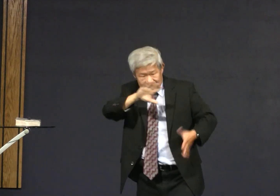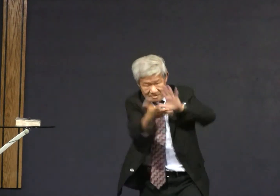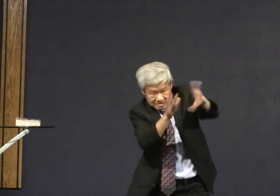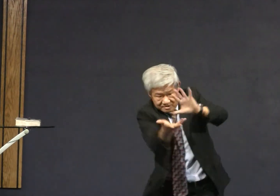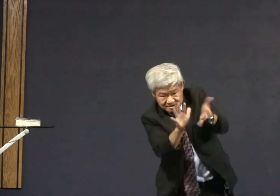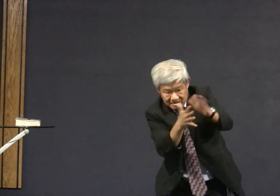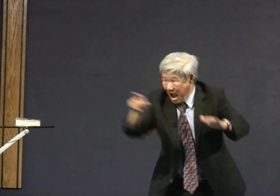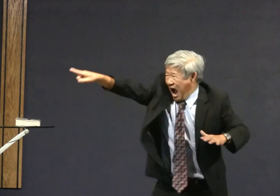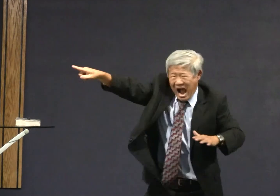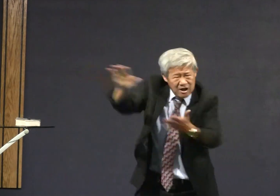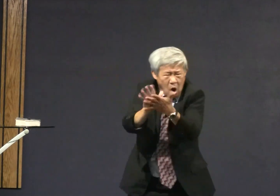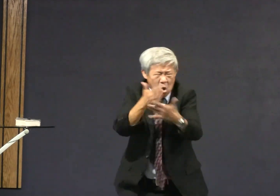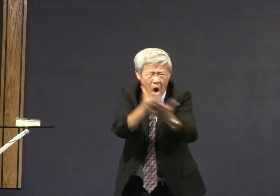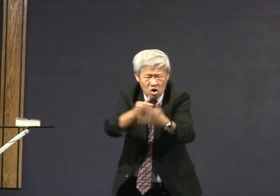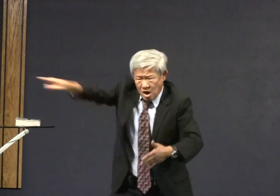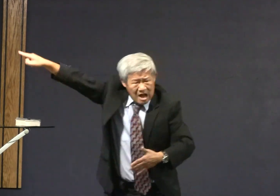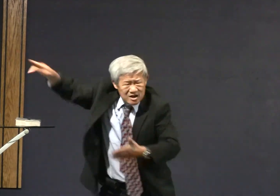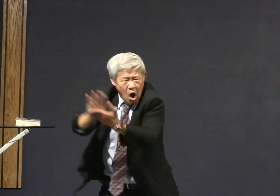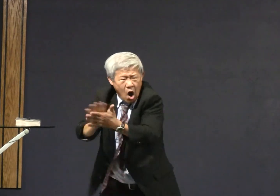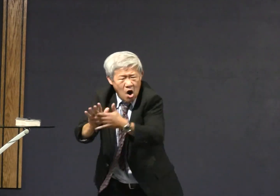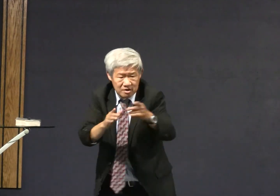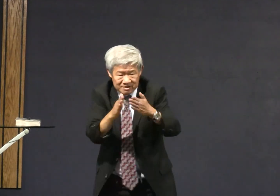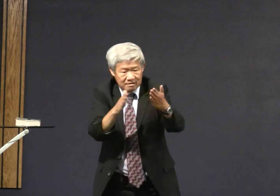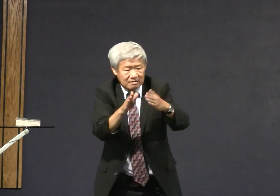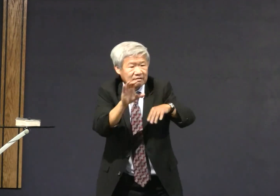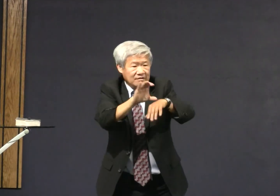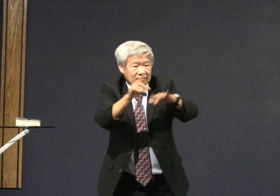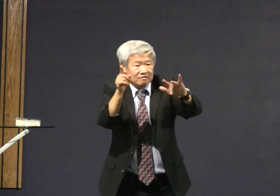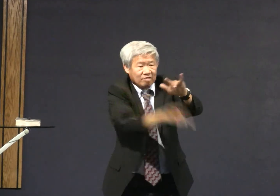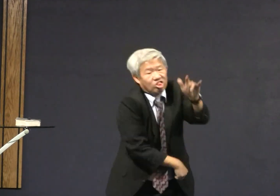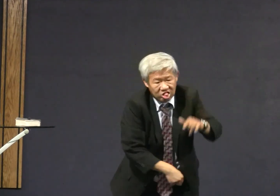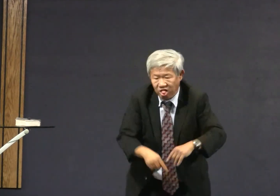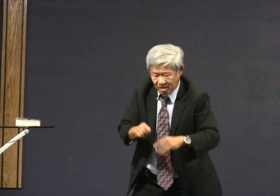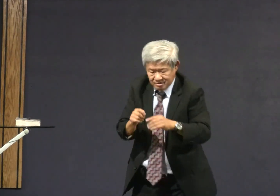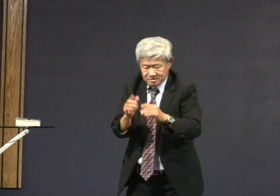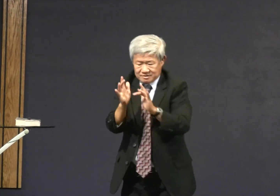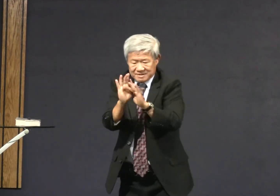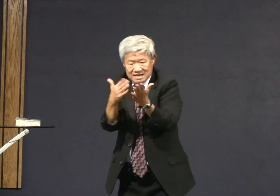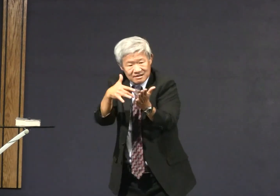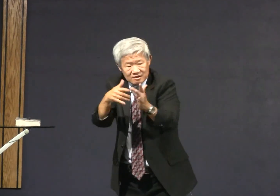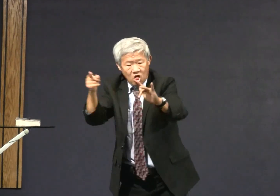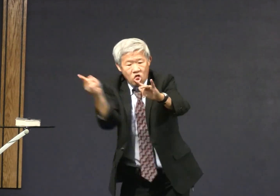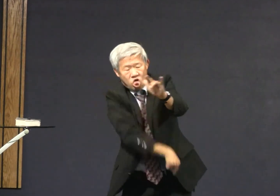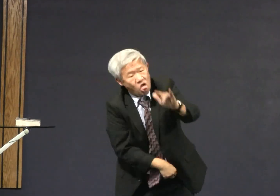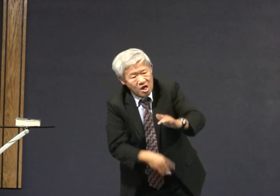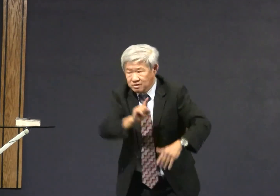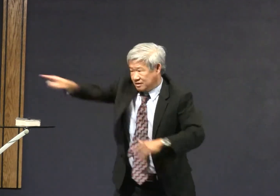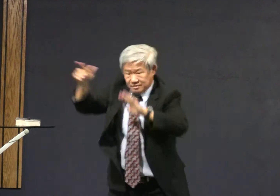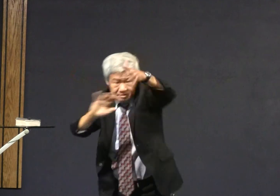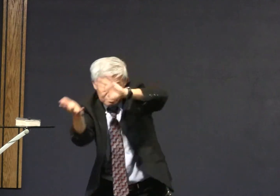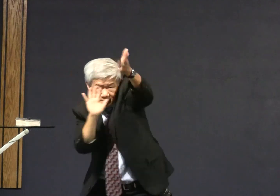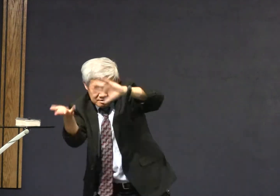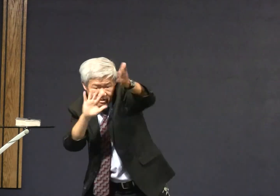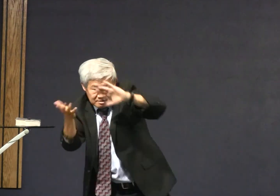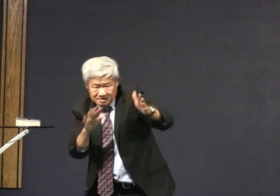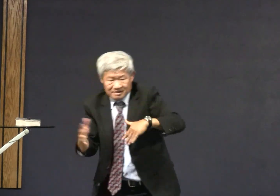Satan comes in and tries to distract you tries to get you